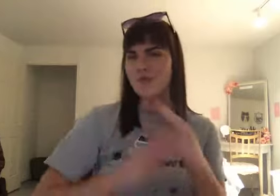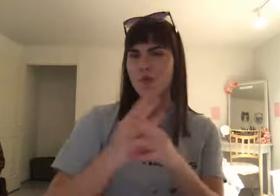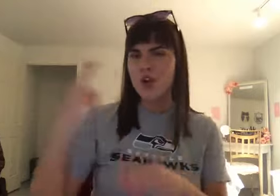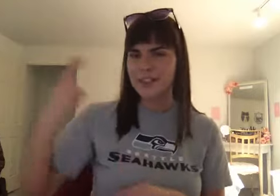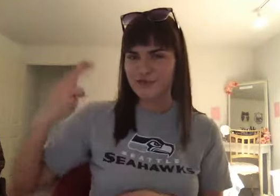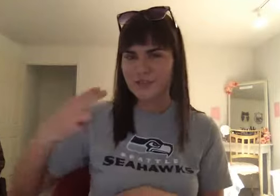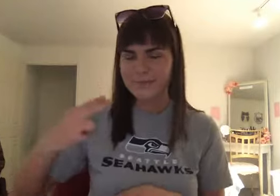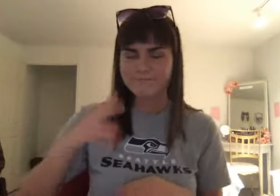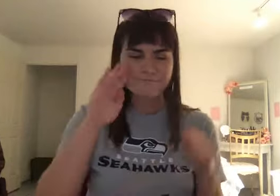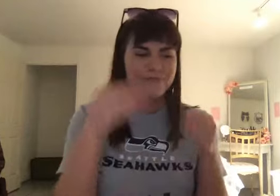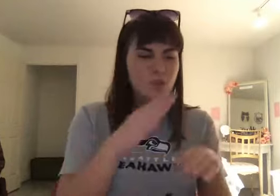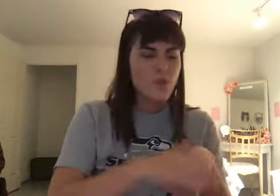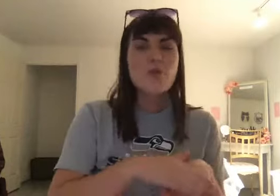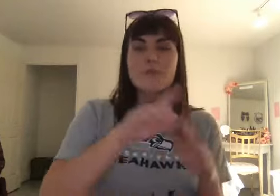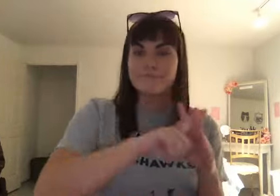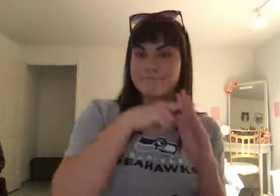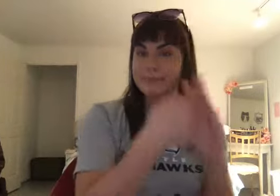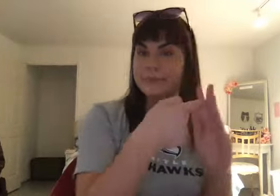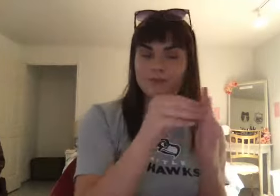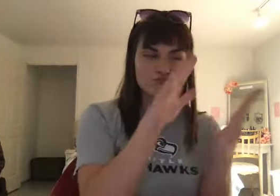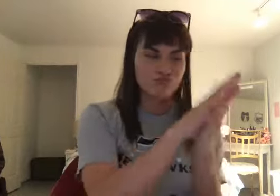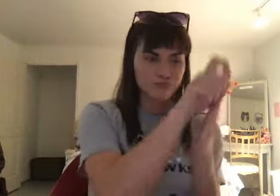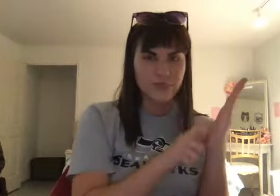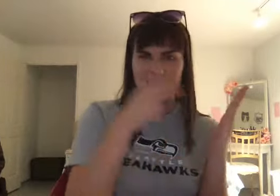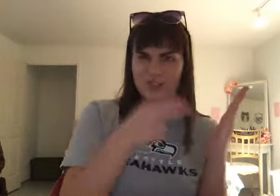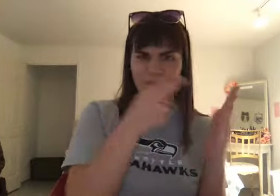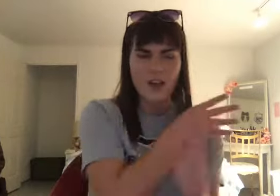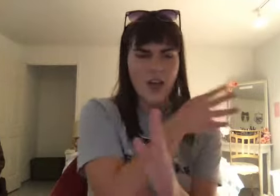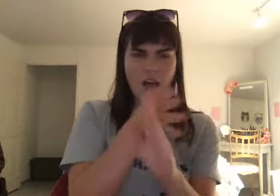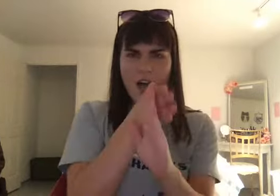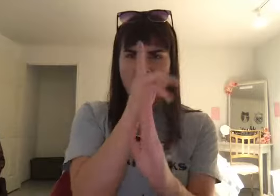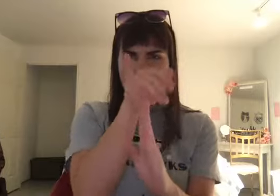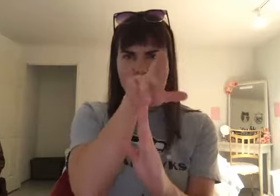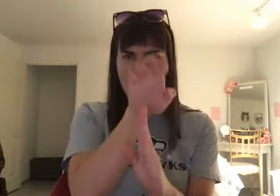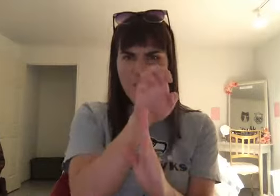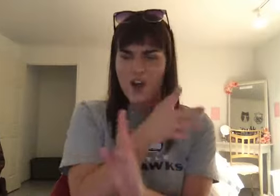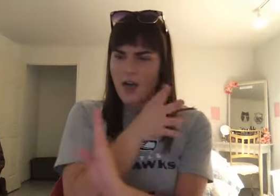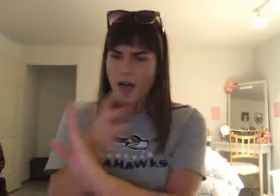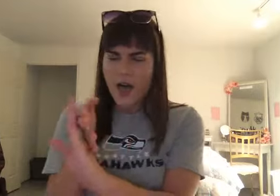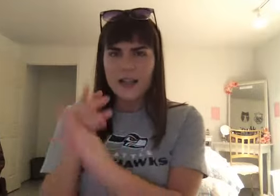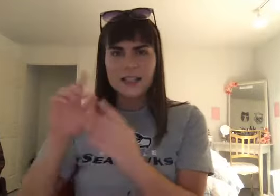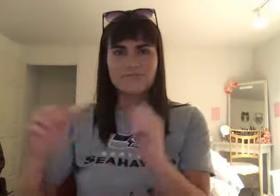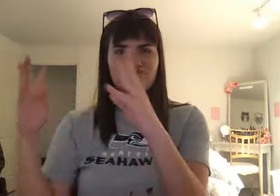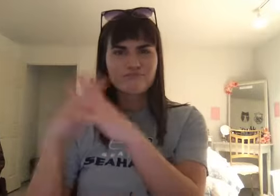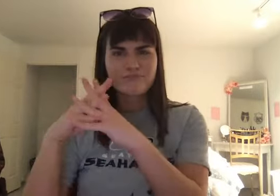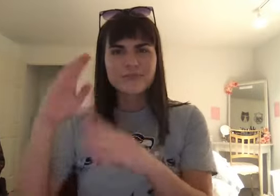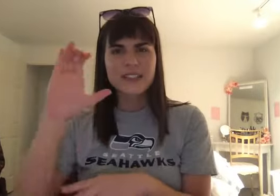from the beginning of recorded history, the beginning of empires, the beginning of civilizations, all the way